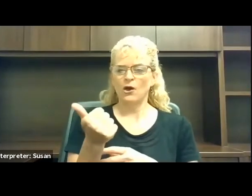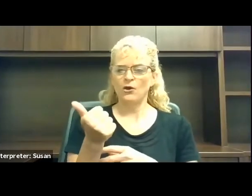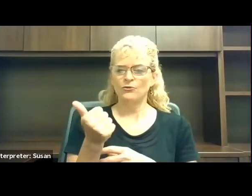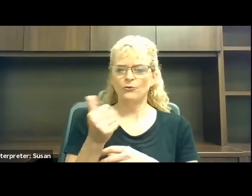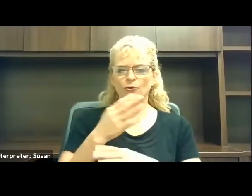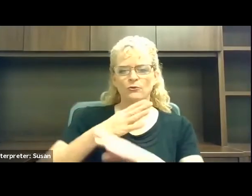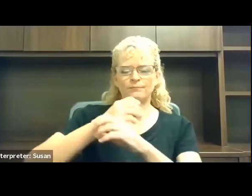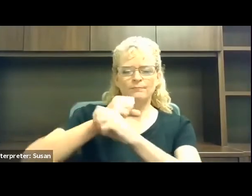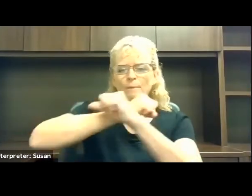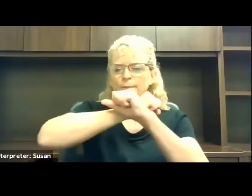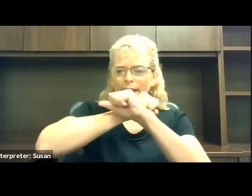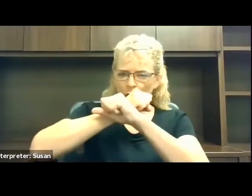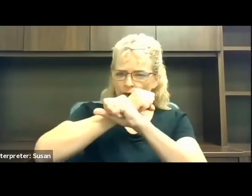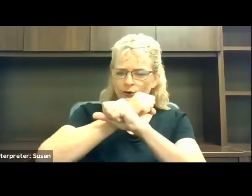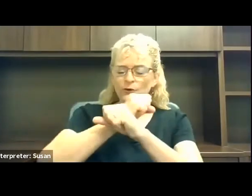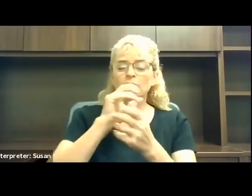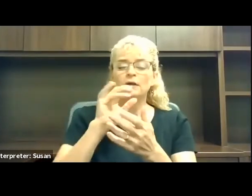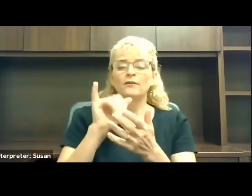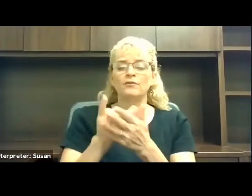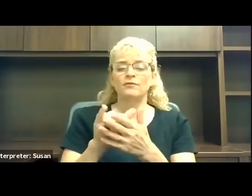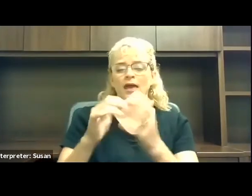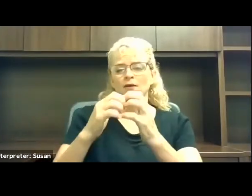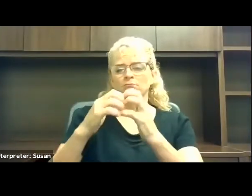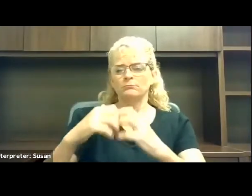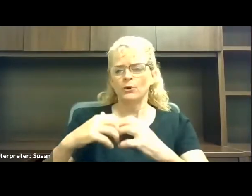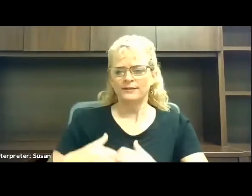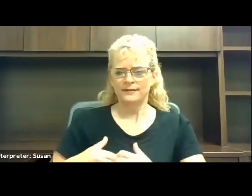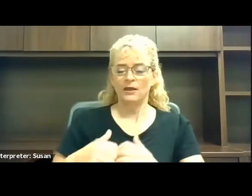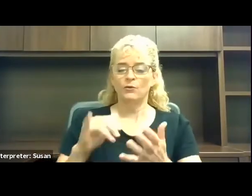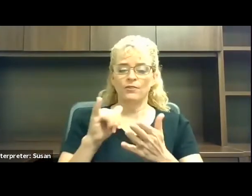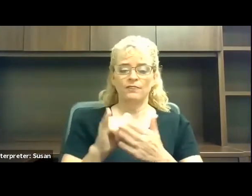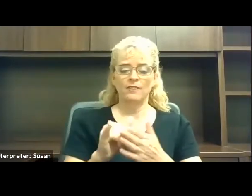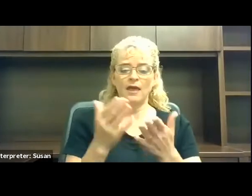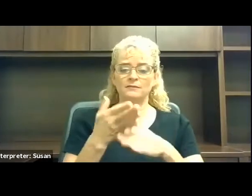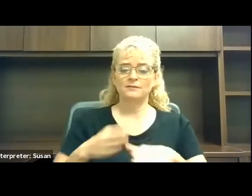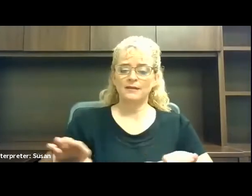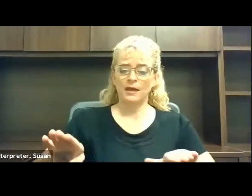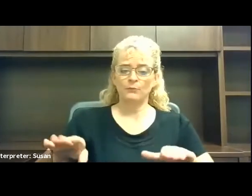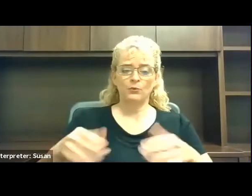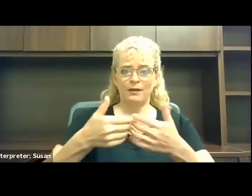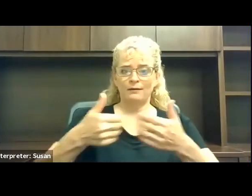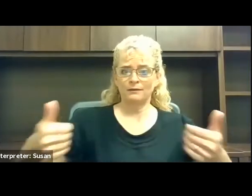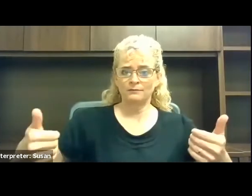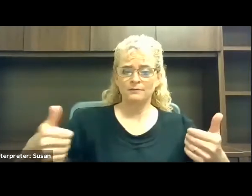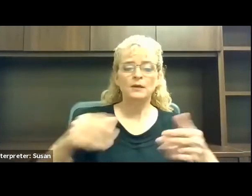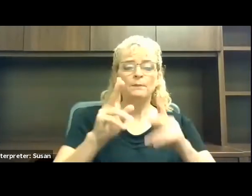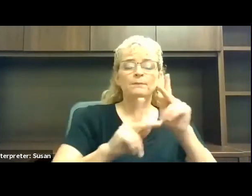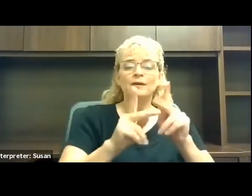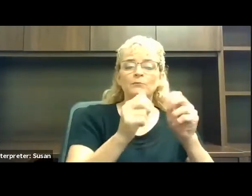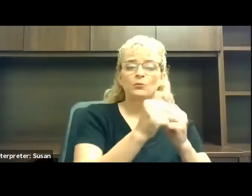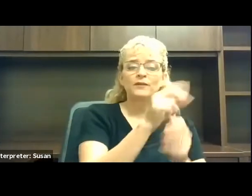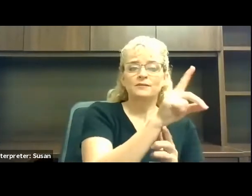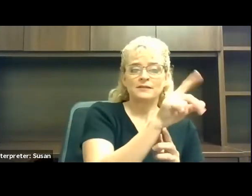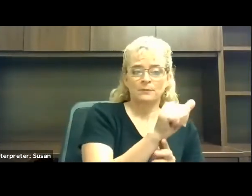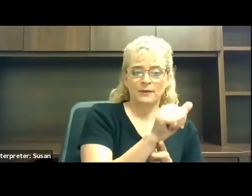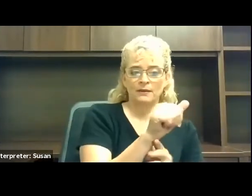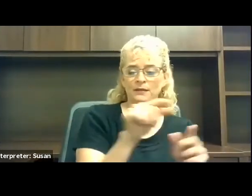which has for too many generations separated Americans with disabilities from the freedom they could glimpse,